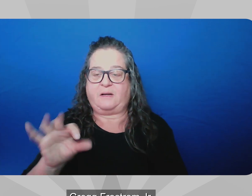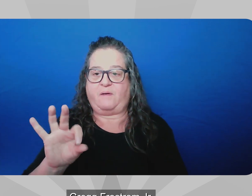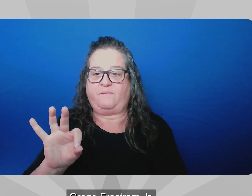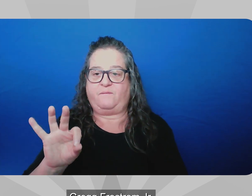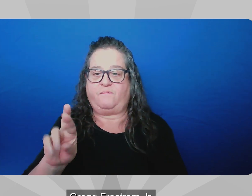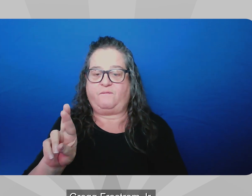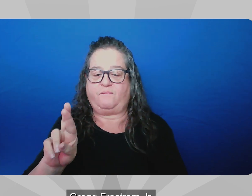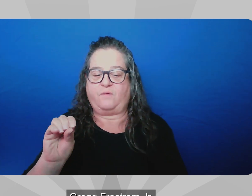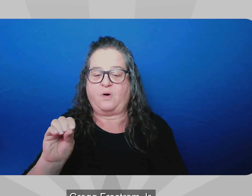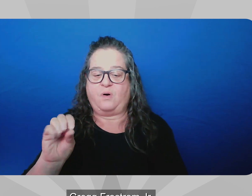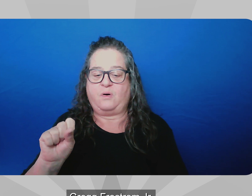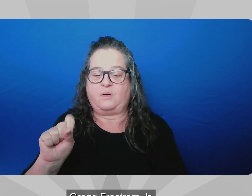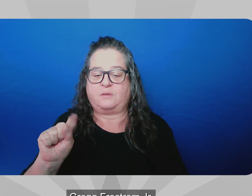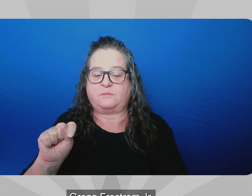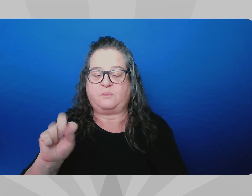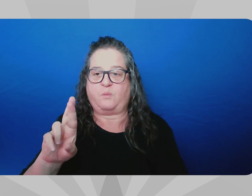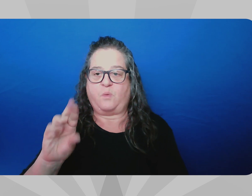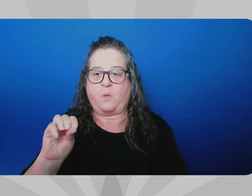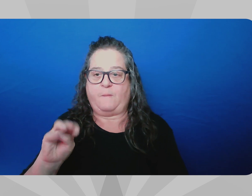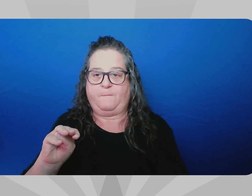Greg Frostrum, Jr.